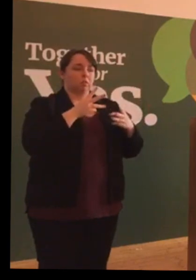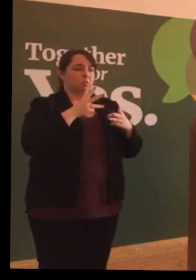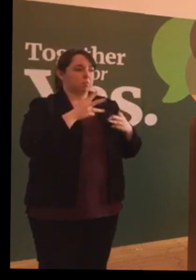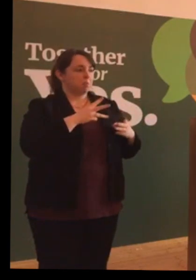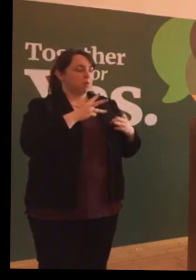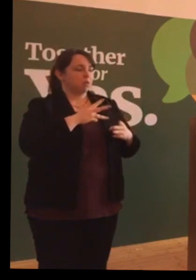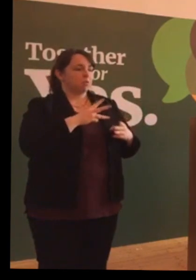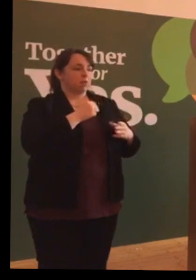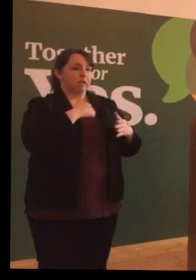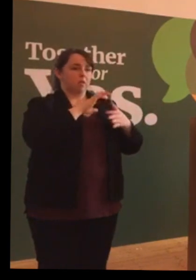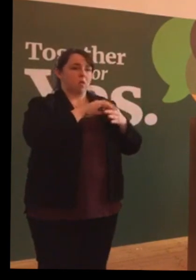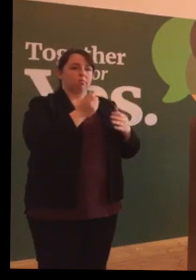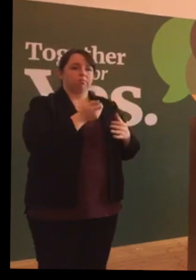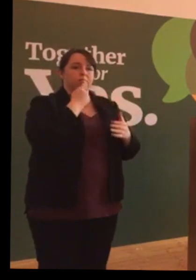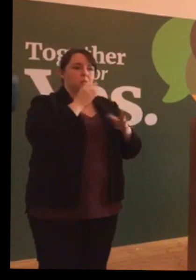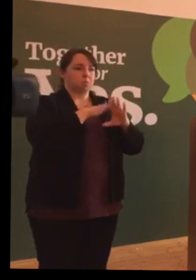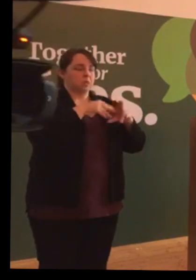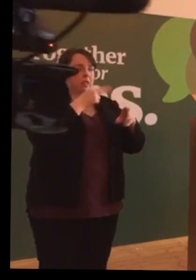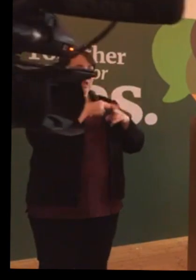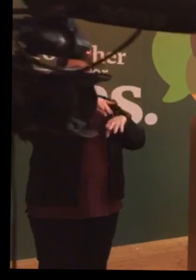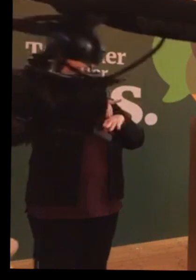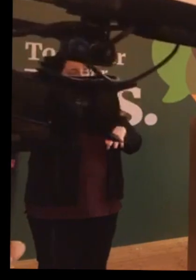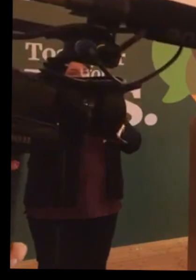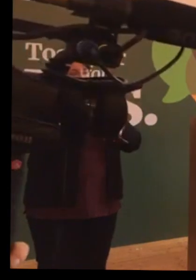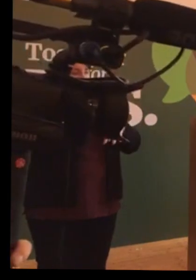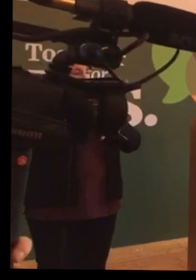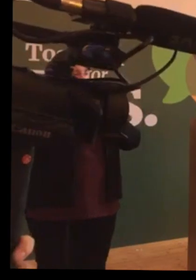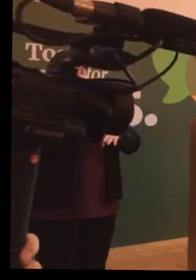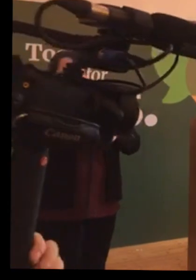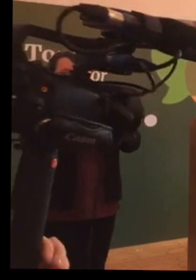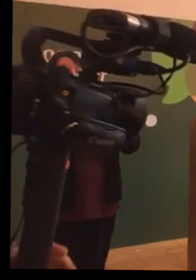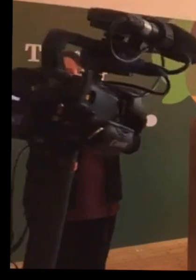supervision. A healthcare risk.